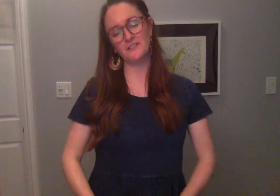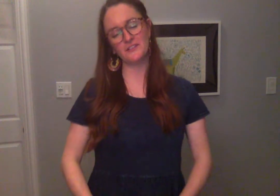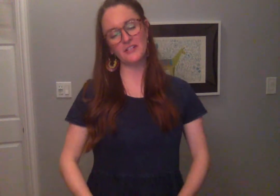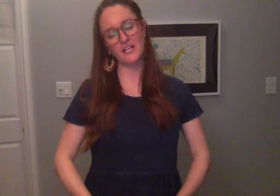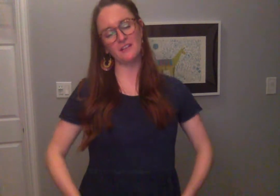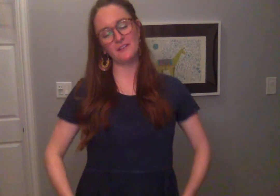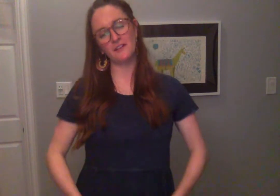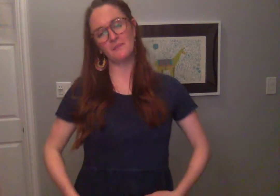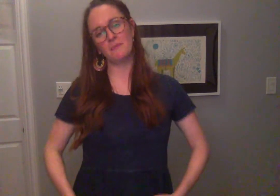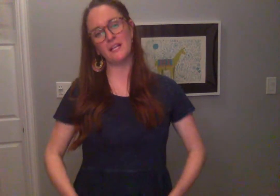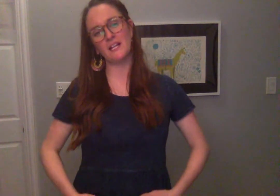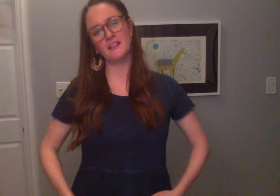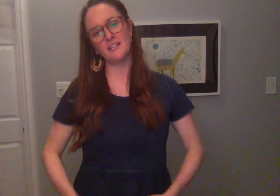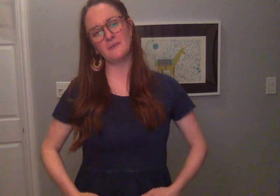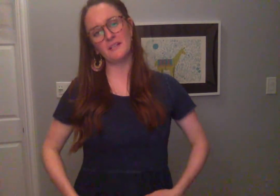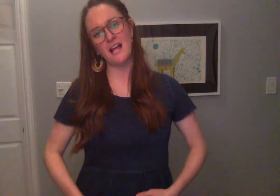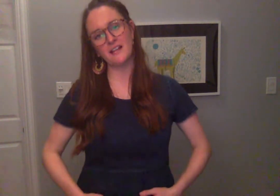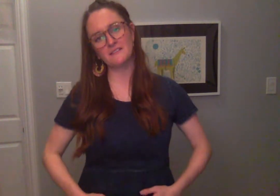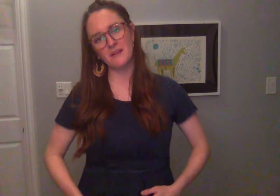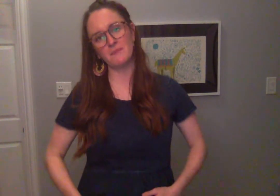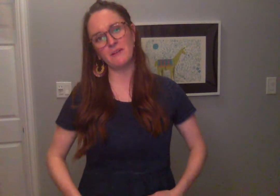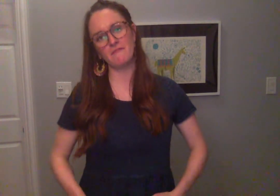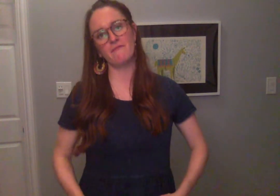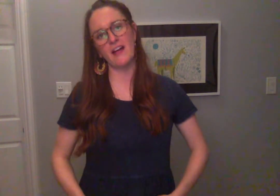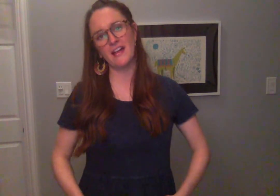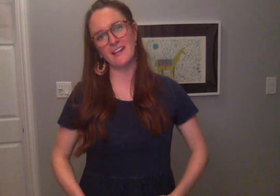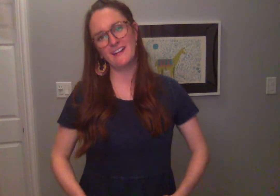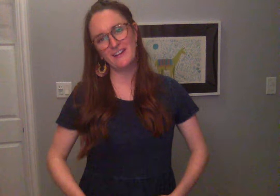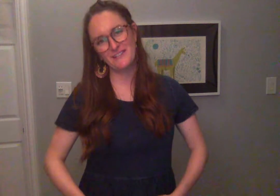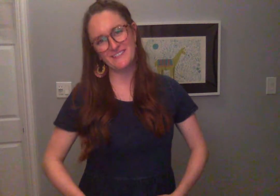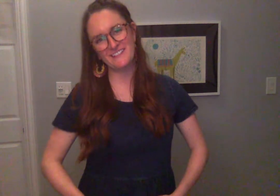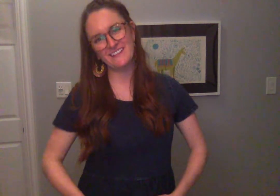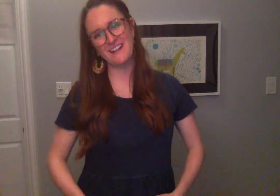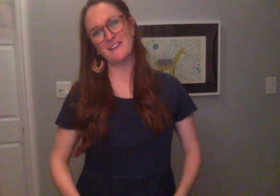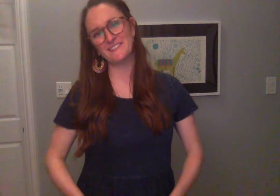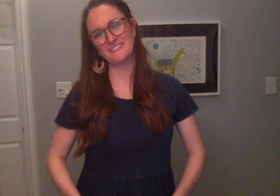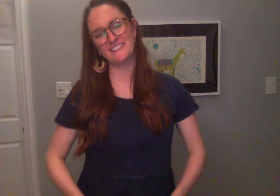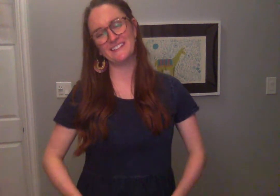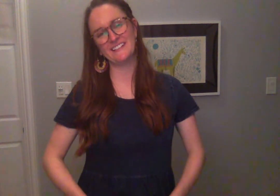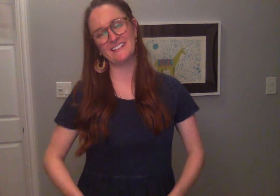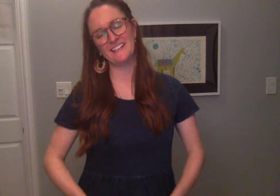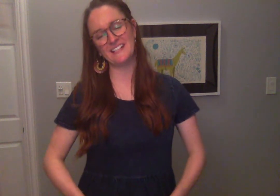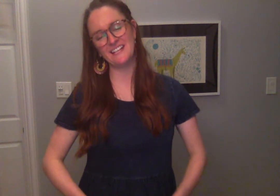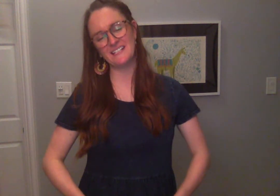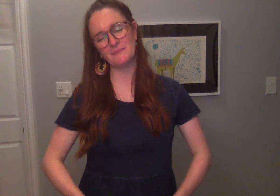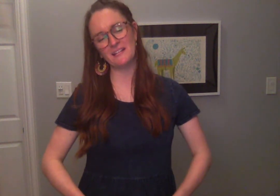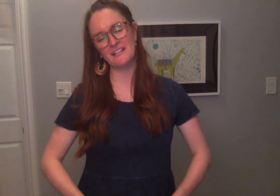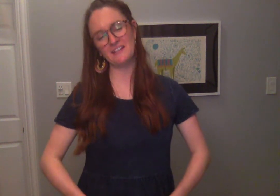Just check in with your belly. Let it relax. Make it big and fat. Just let it out. Take a deep breath in